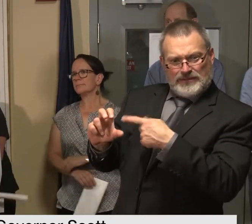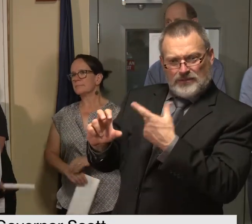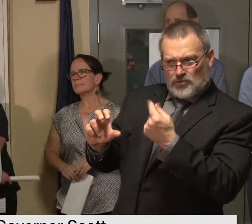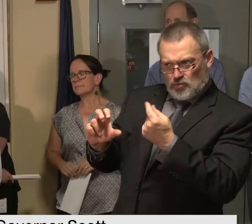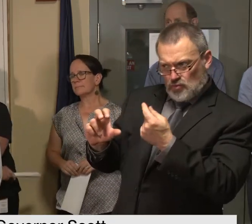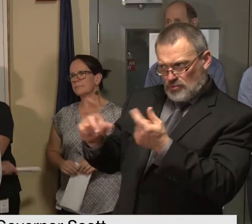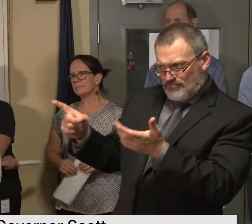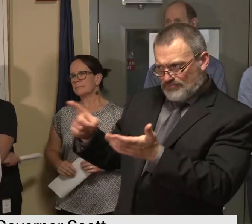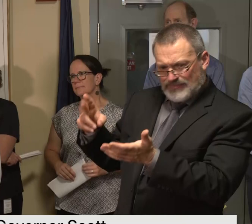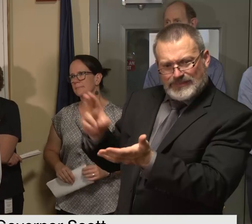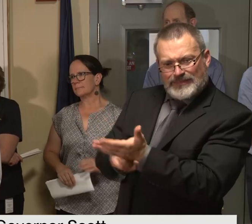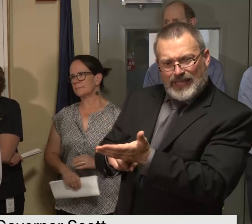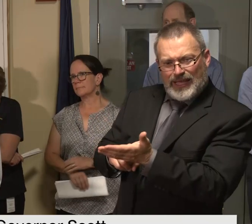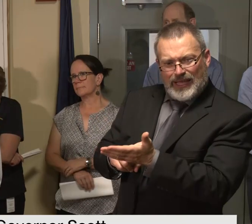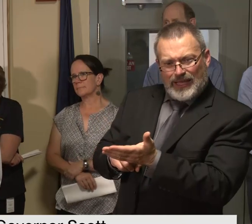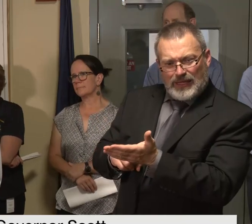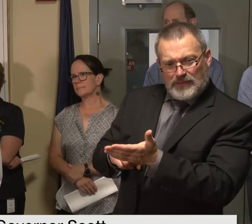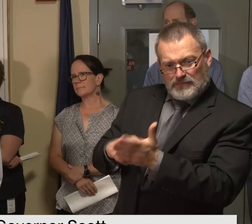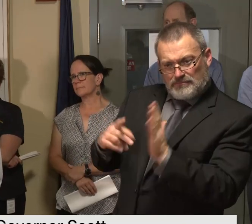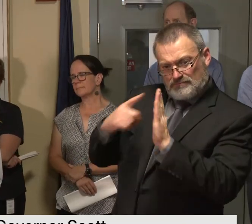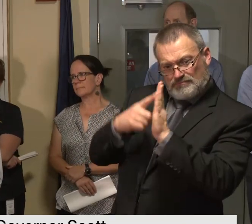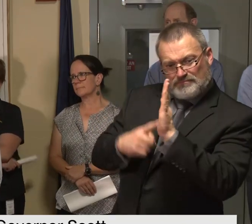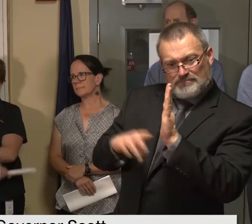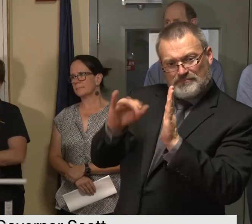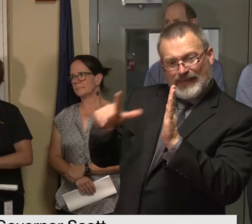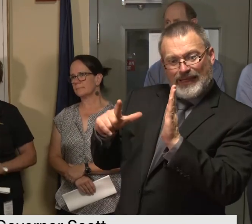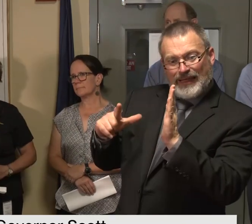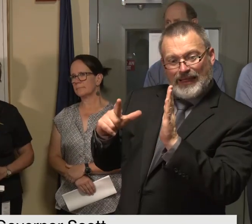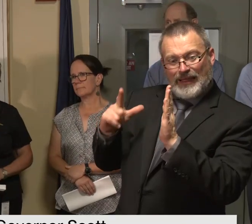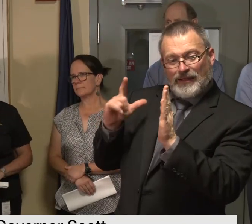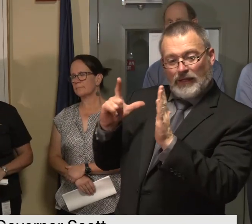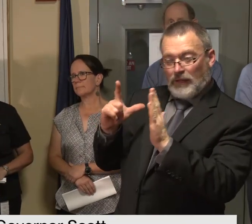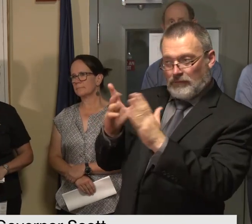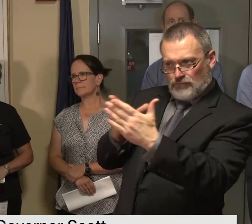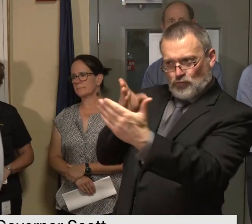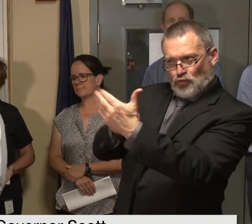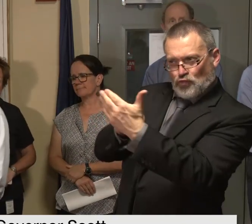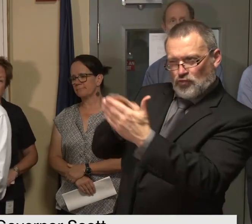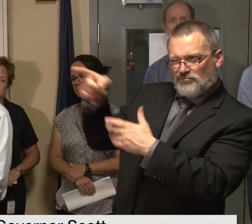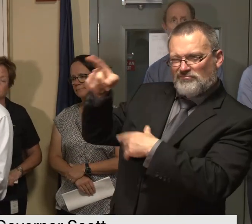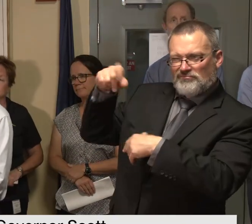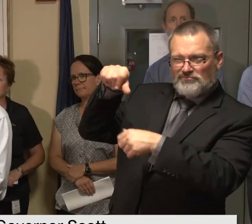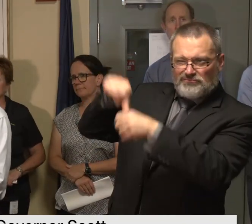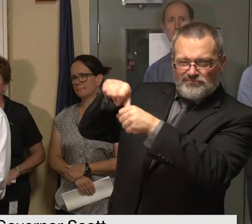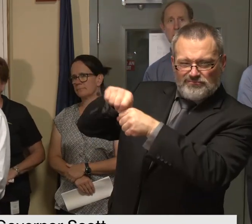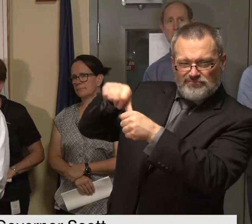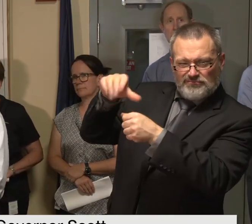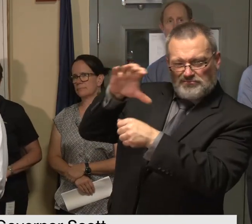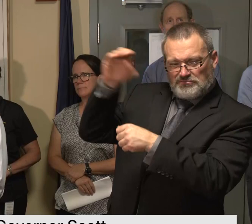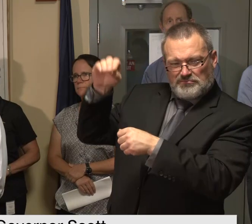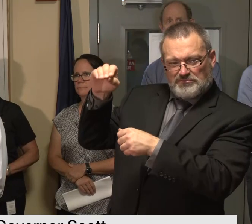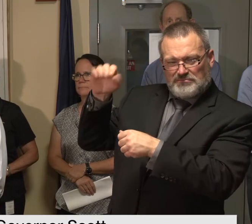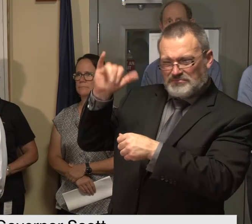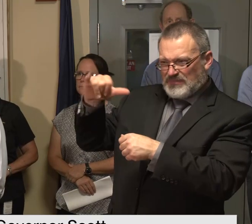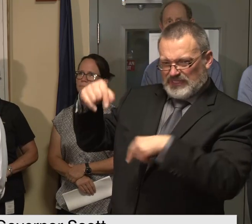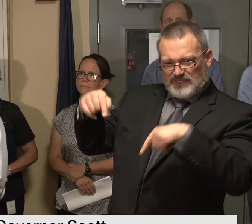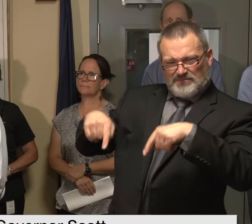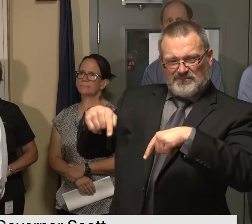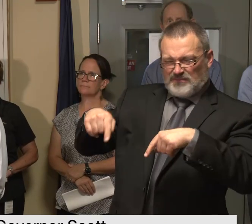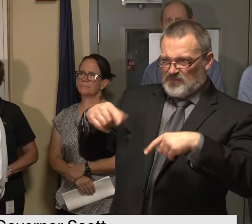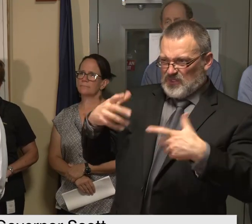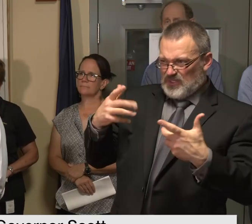trying to sue fossil fuel companies to sort of recoup some of the costs for some of these expensive projects that we are